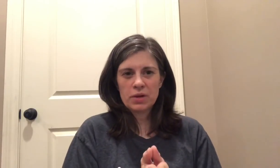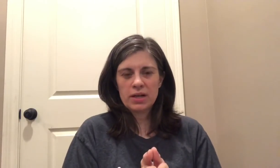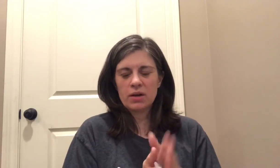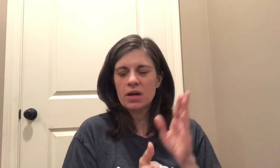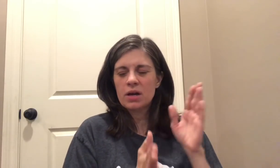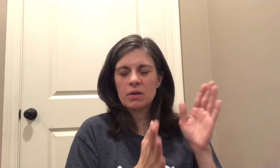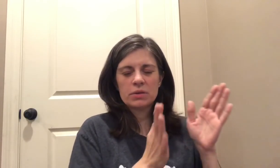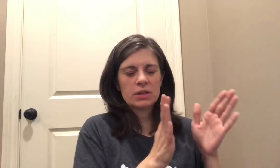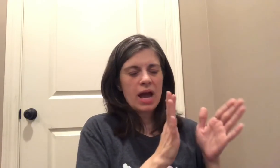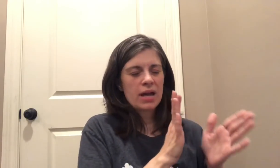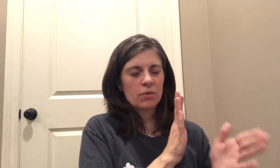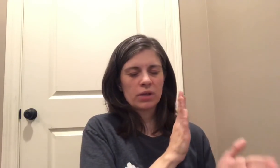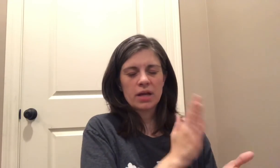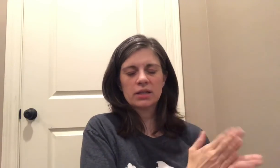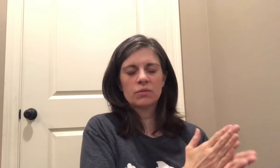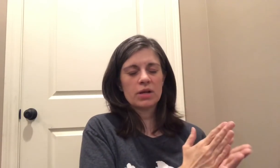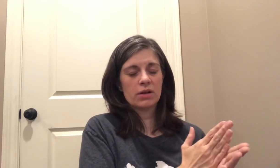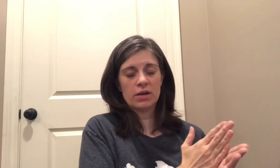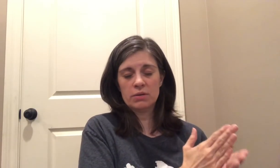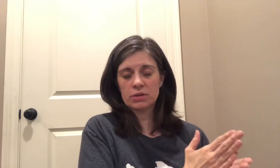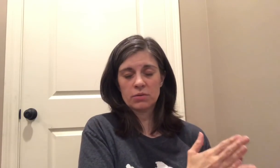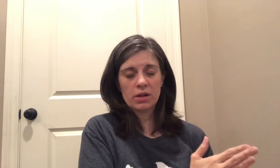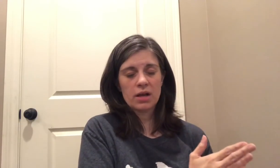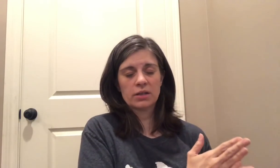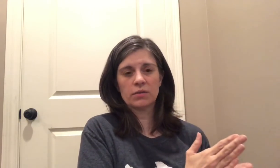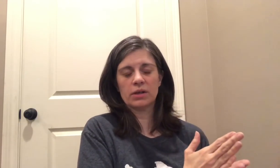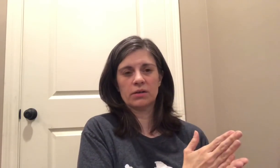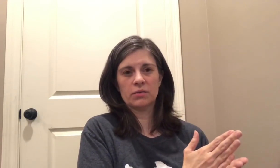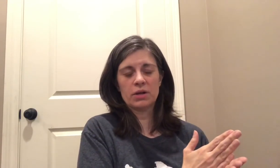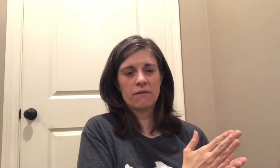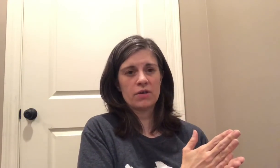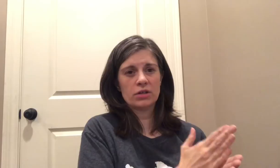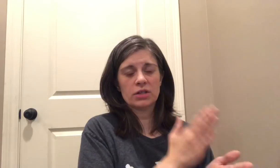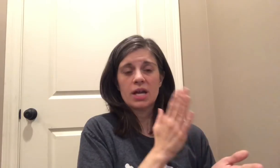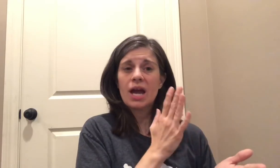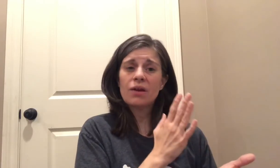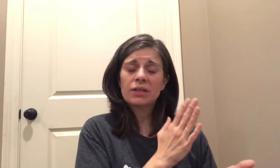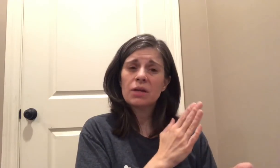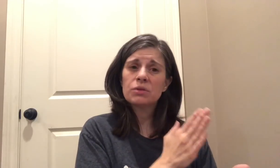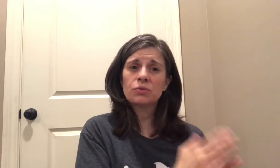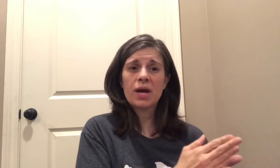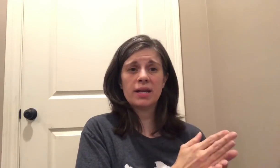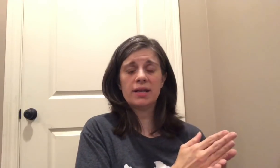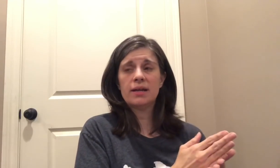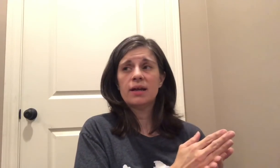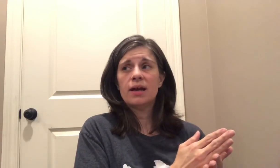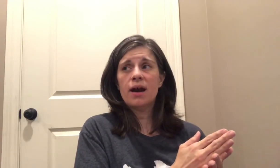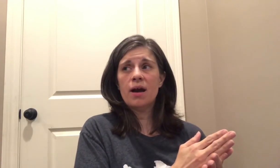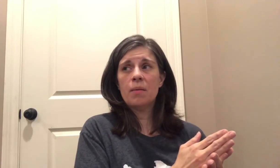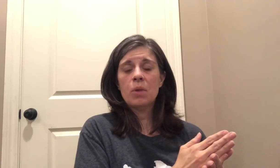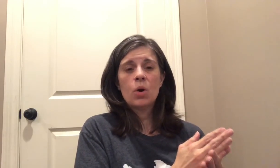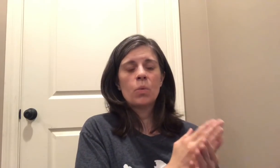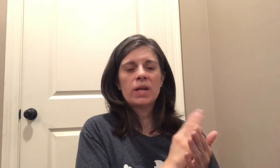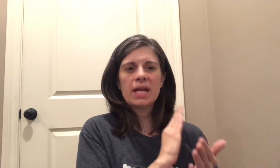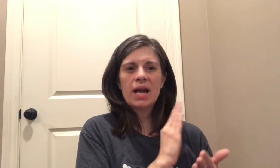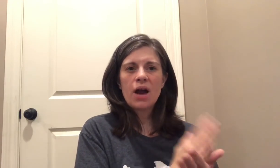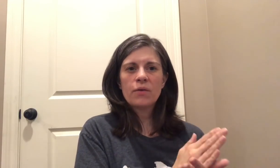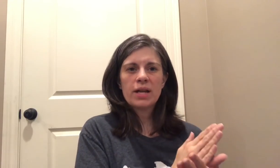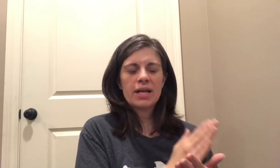reading it was I had a reluctant reader he was a reluctant reader reader first I don't think he was ready um when he got ready